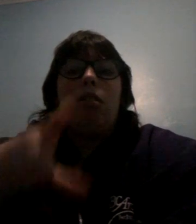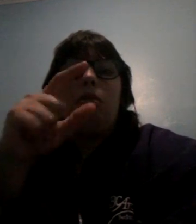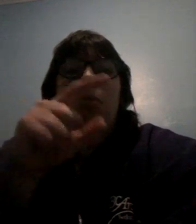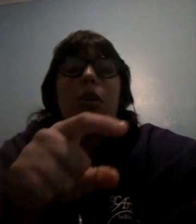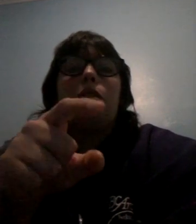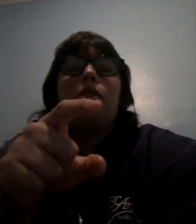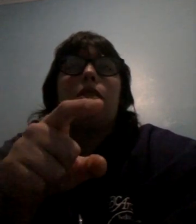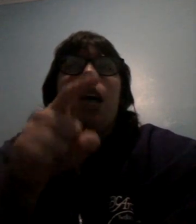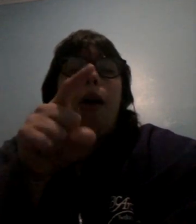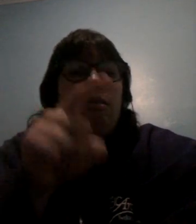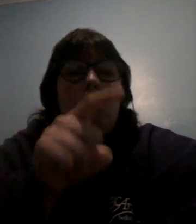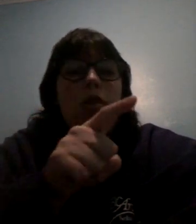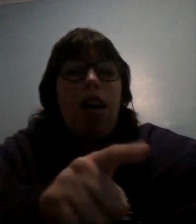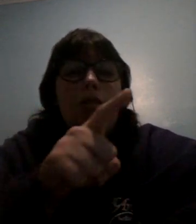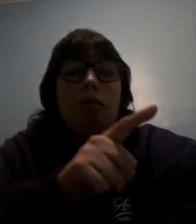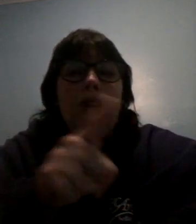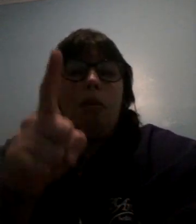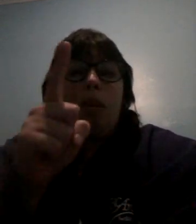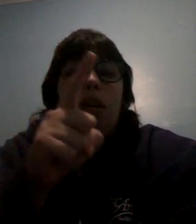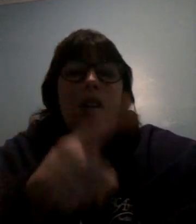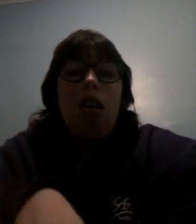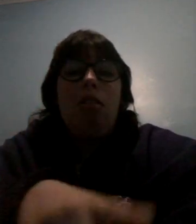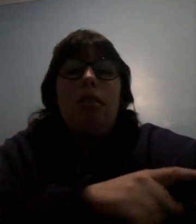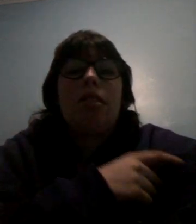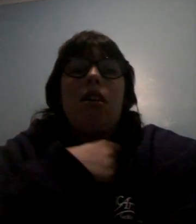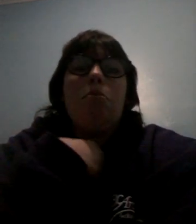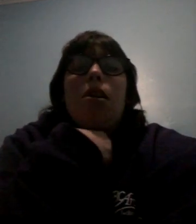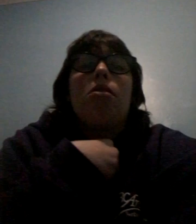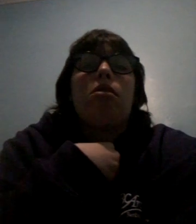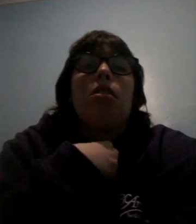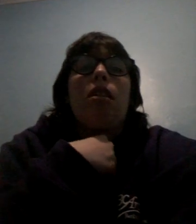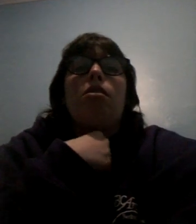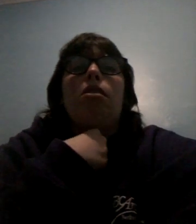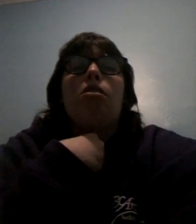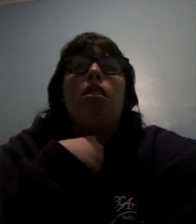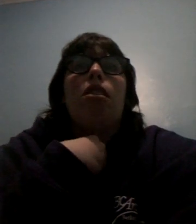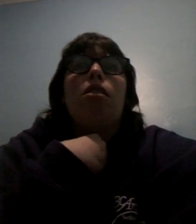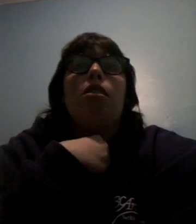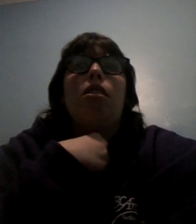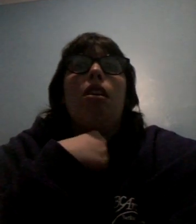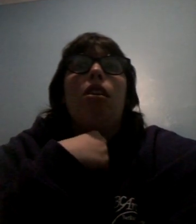but I was too tired to film last night because like I said yesterday I